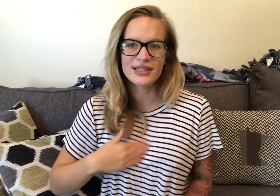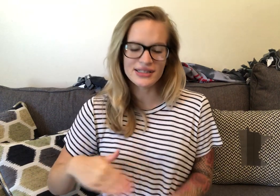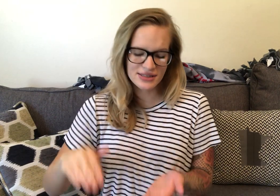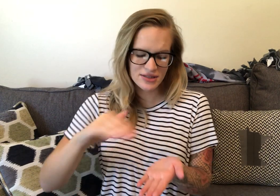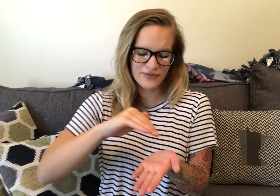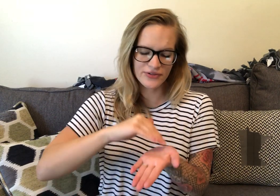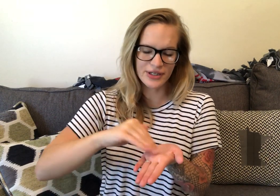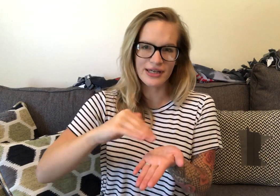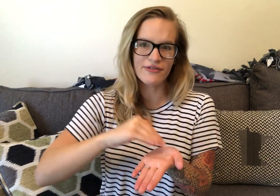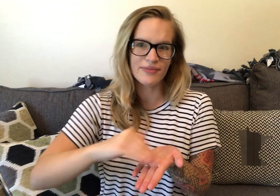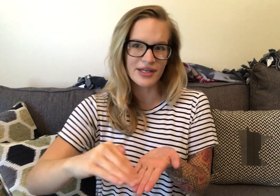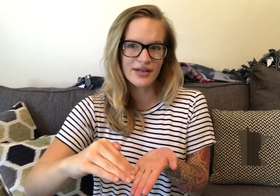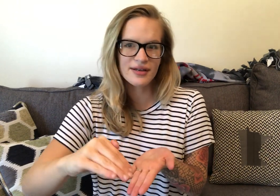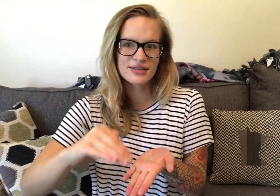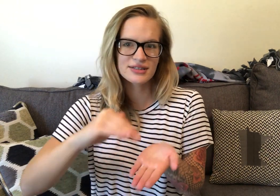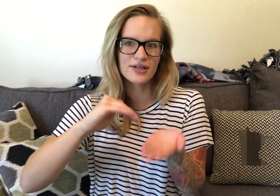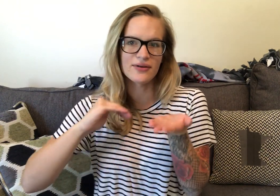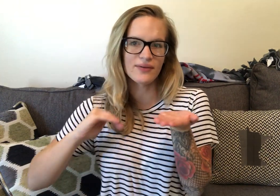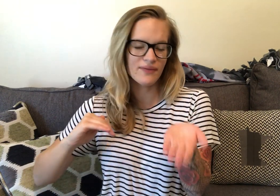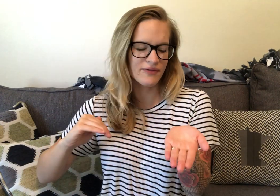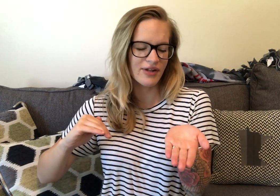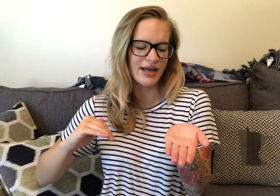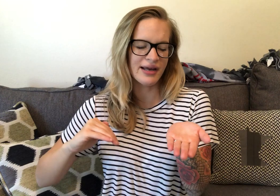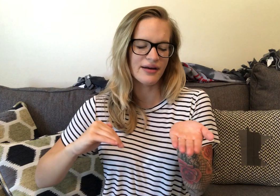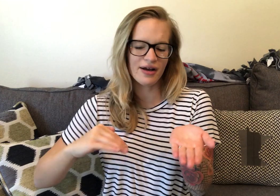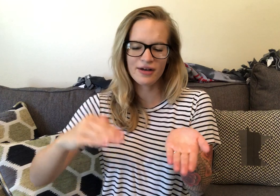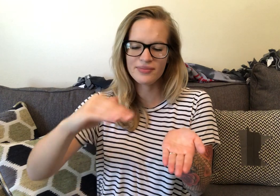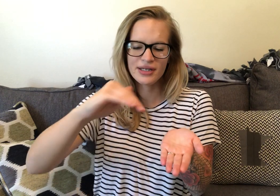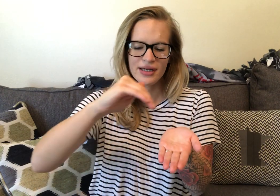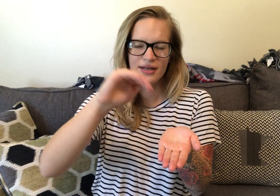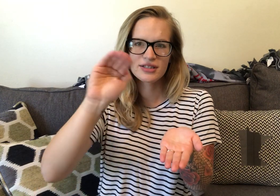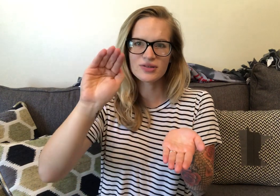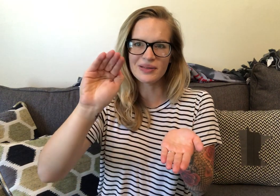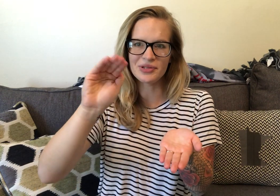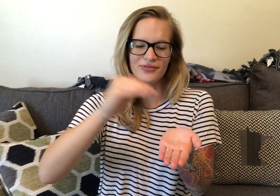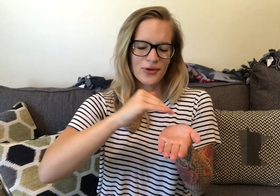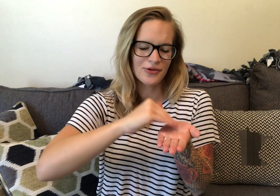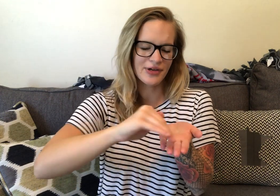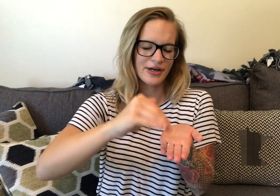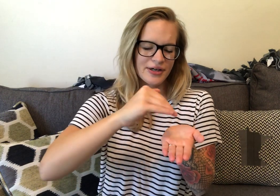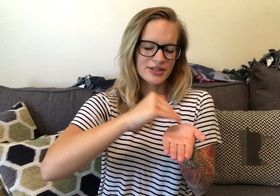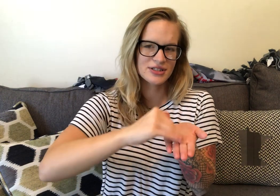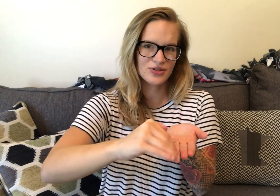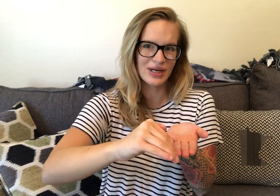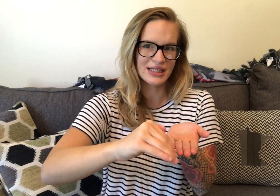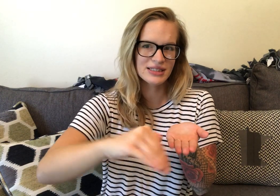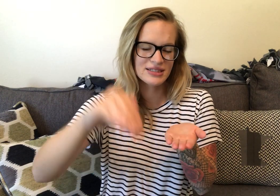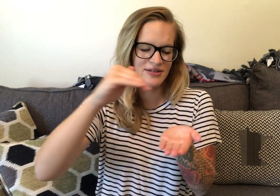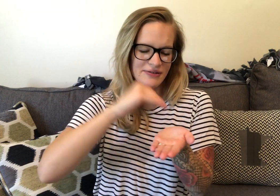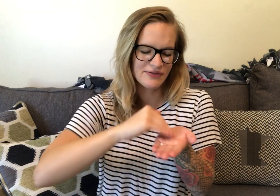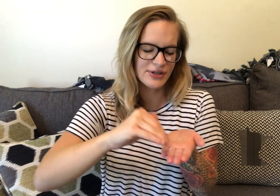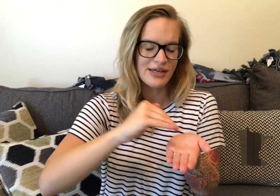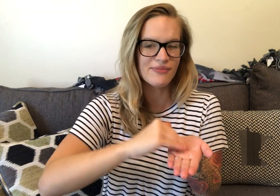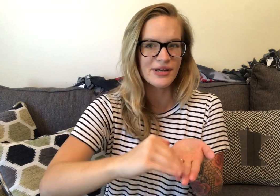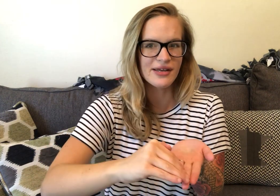Please forgive me. So flat hand up. Swipe your four fingers twice. Forgive me